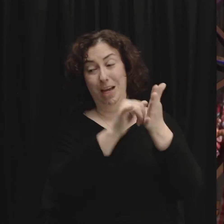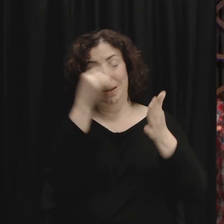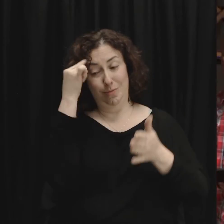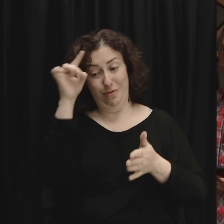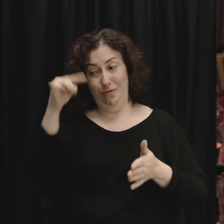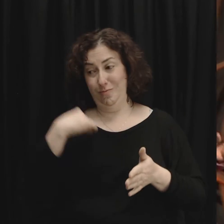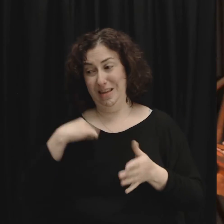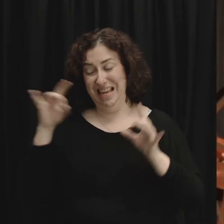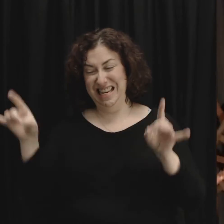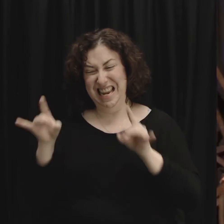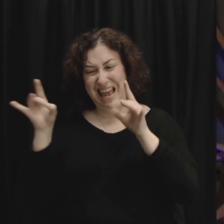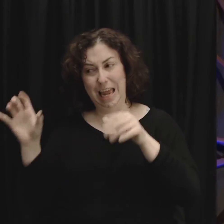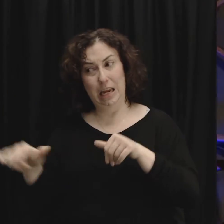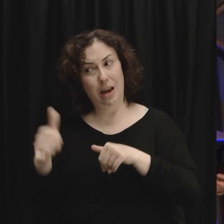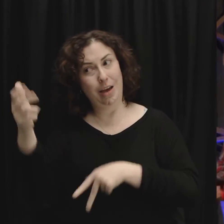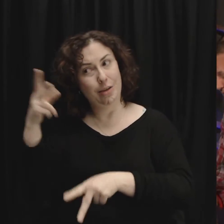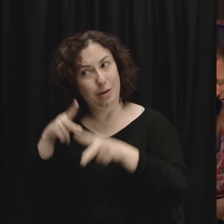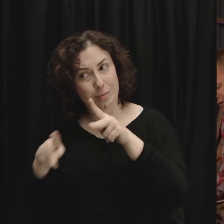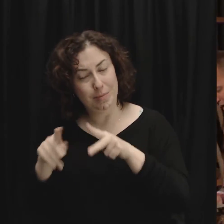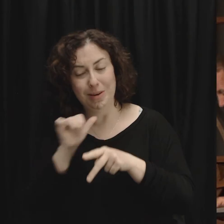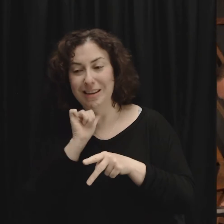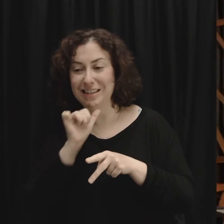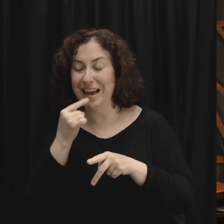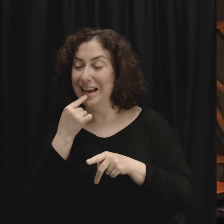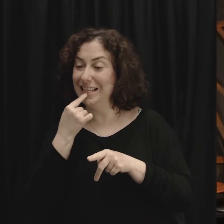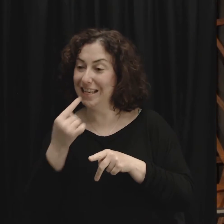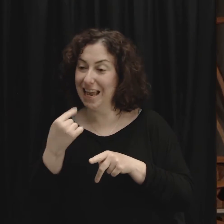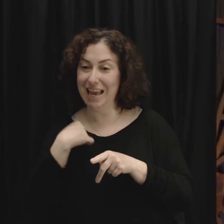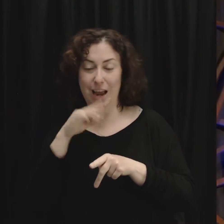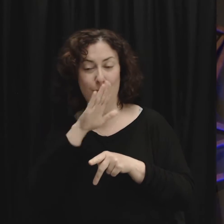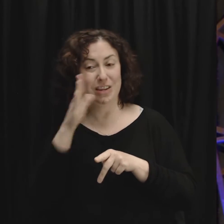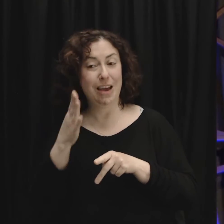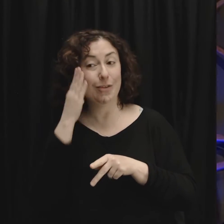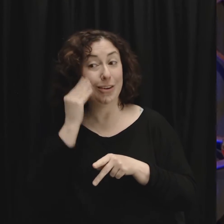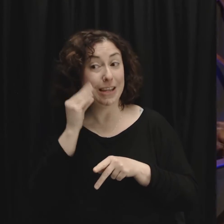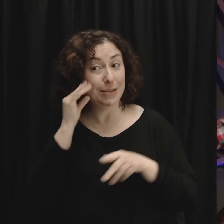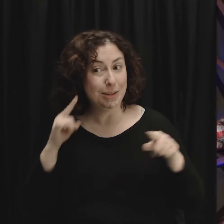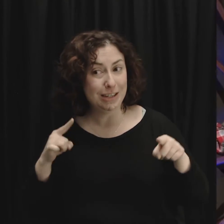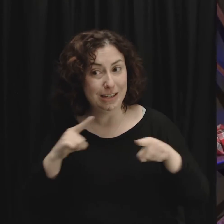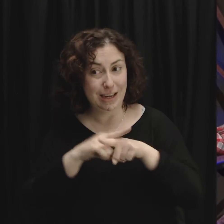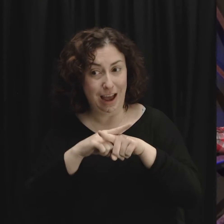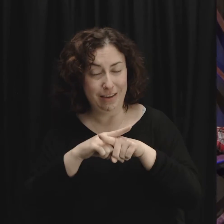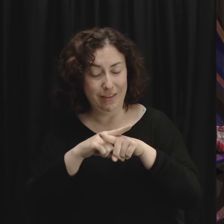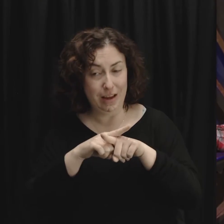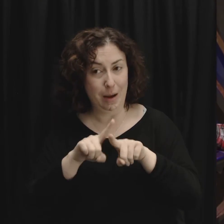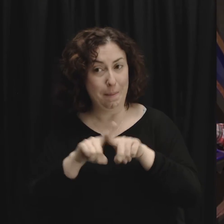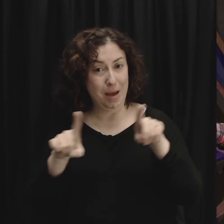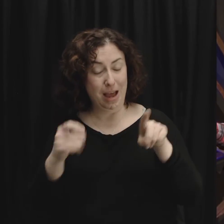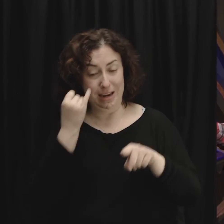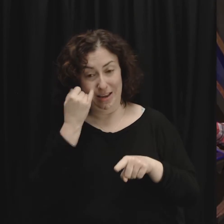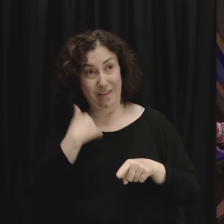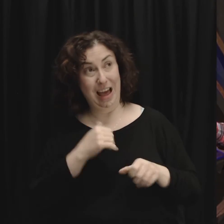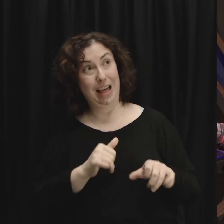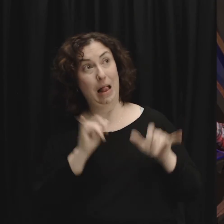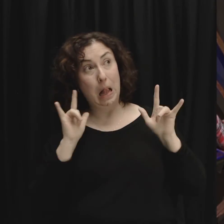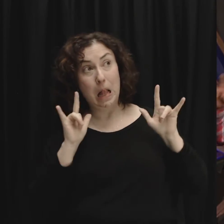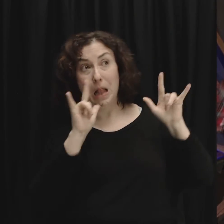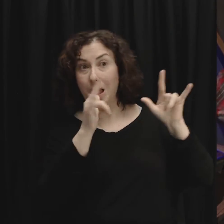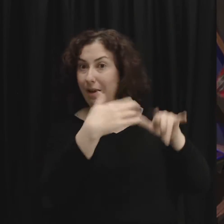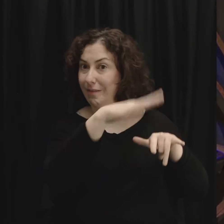saying I'm never going to have conflict but what it's saying is this it's impossible to love God and hate my fellow man it's impossible to